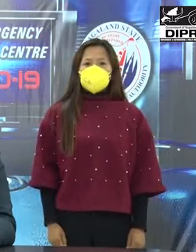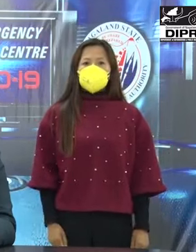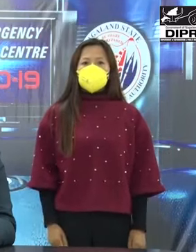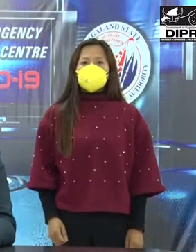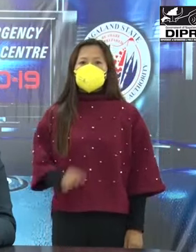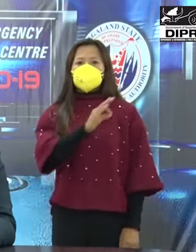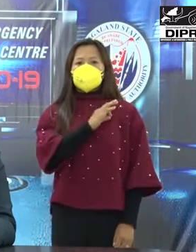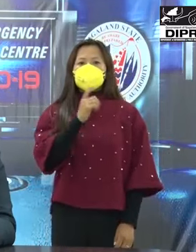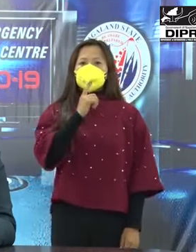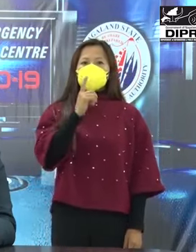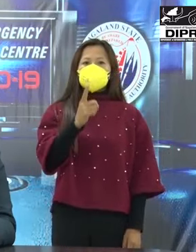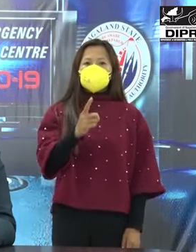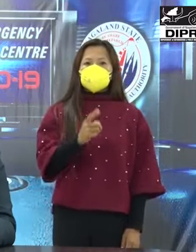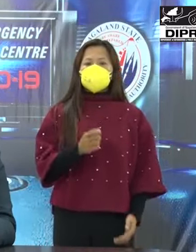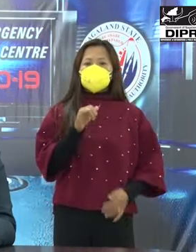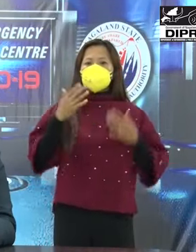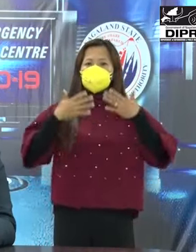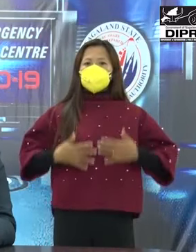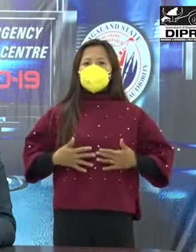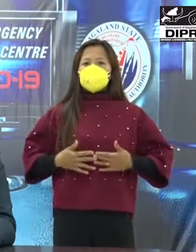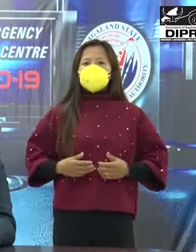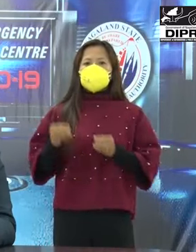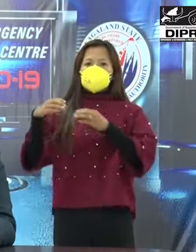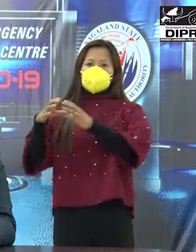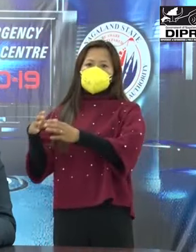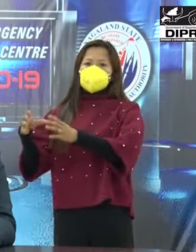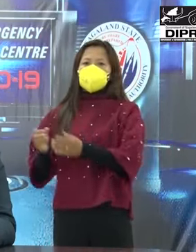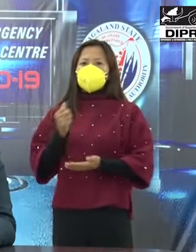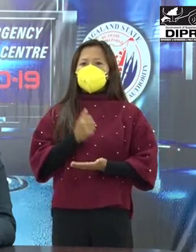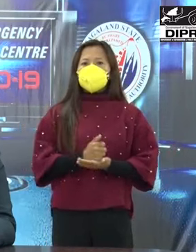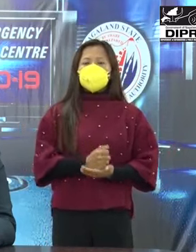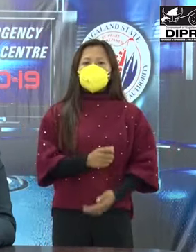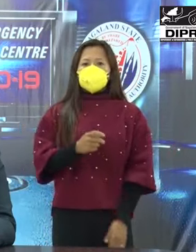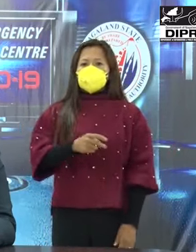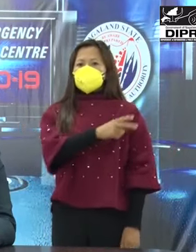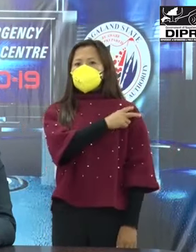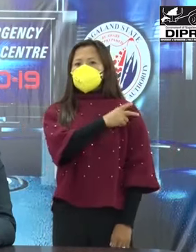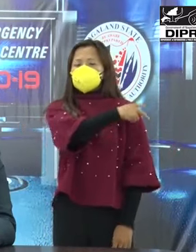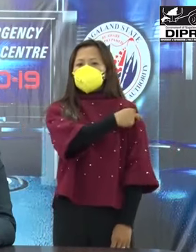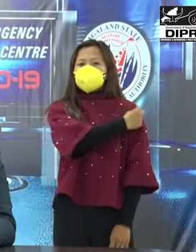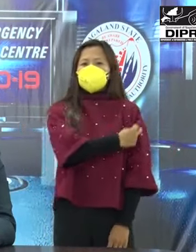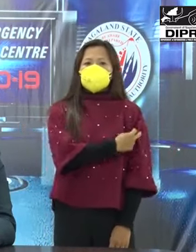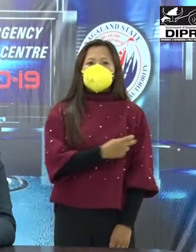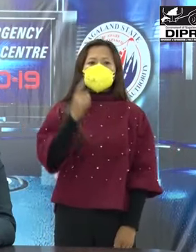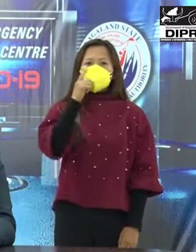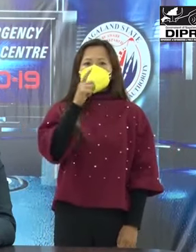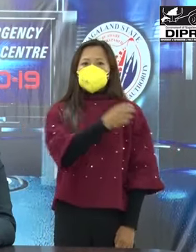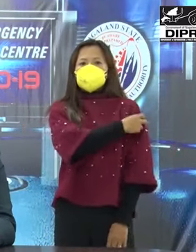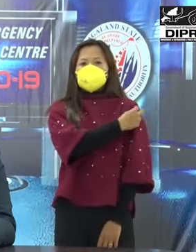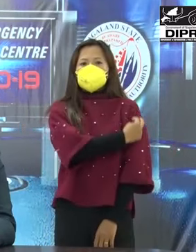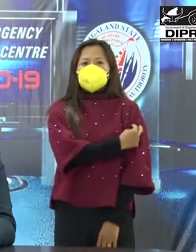I would like to inform that as per Health Department's order, Kohimas and Gaini Institute of Virility and Fertility